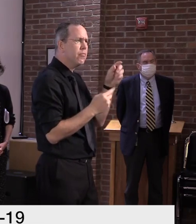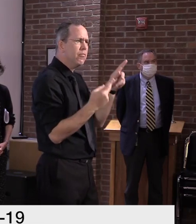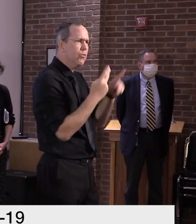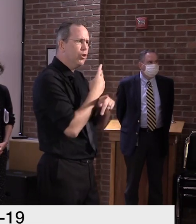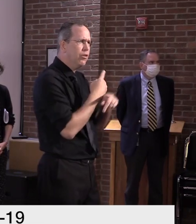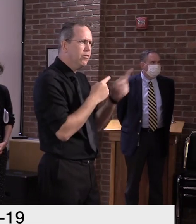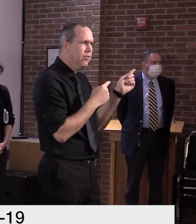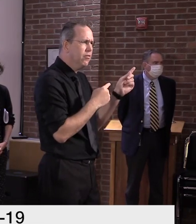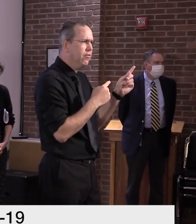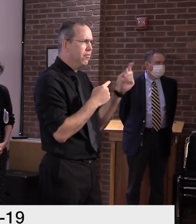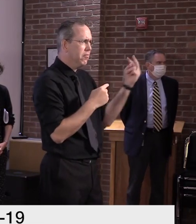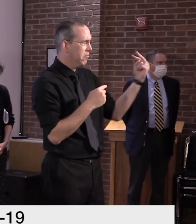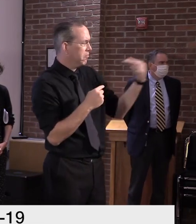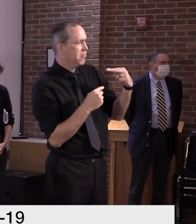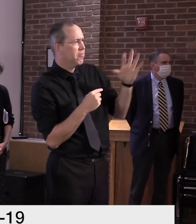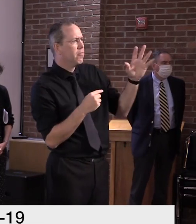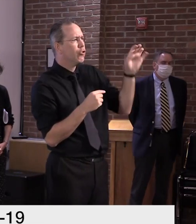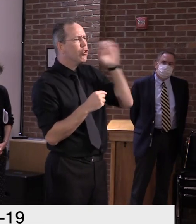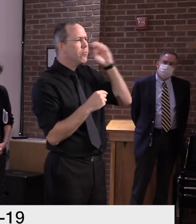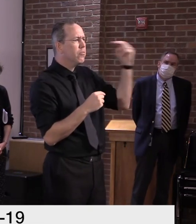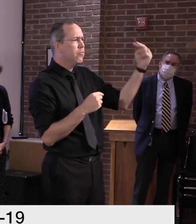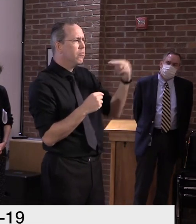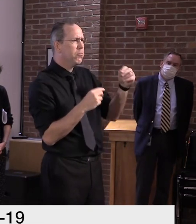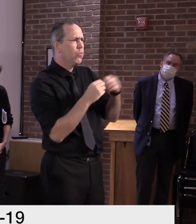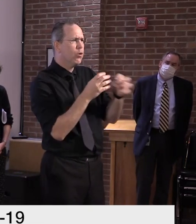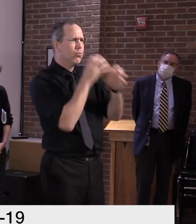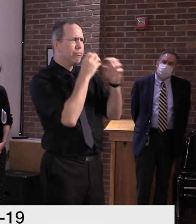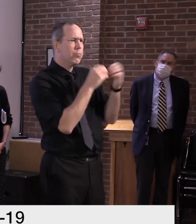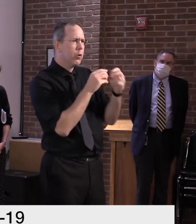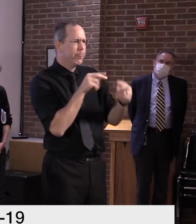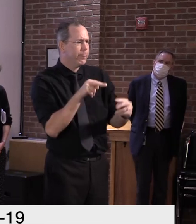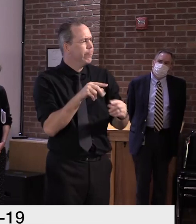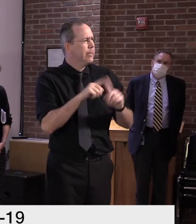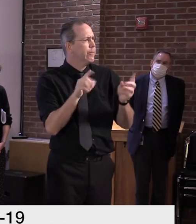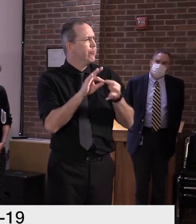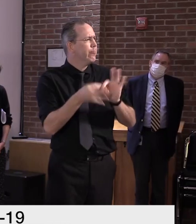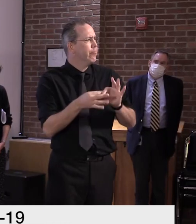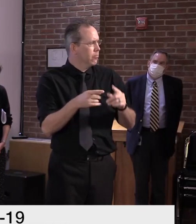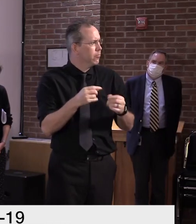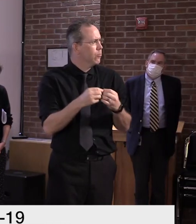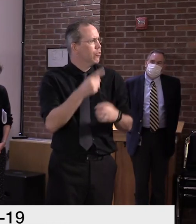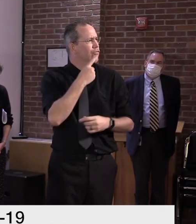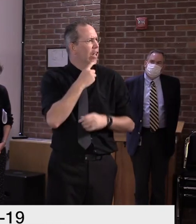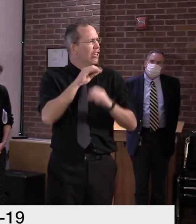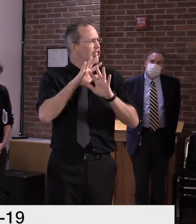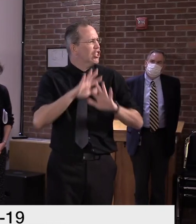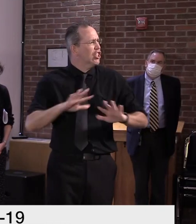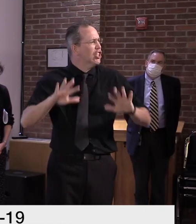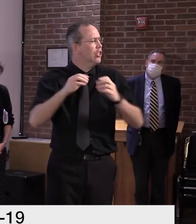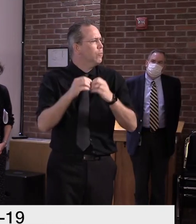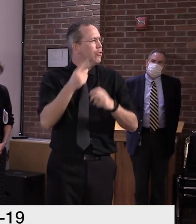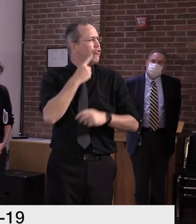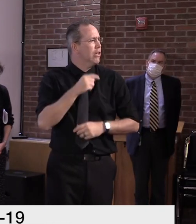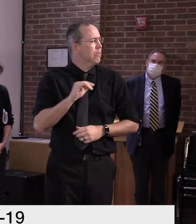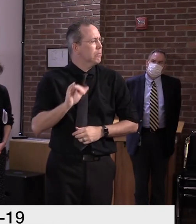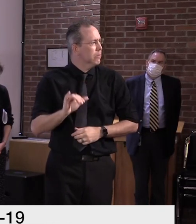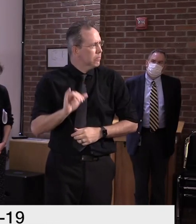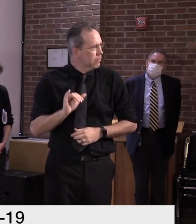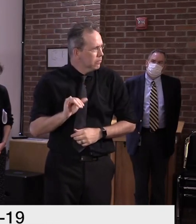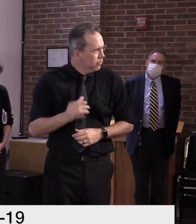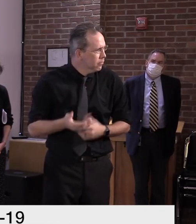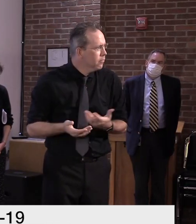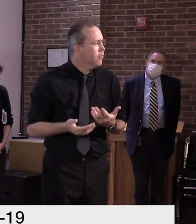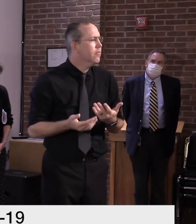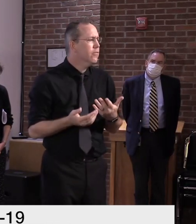you can see theirs is more conservative, but on whole, the Vermont metrics line up more closely with this more conservative approach,